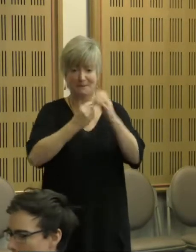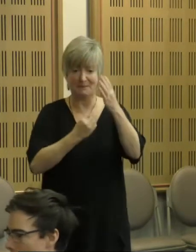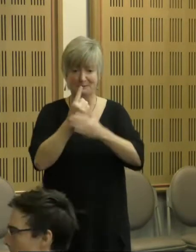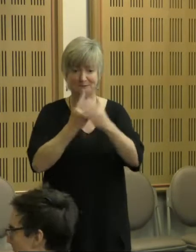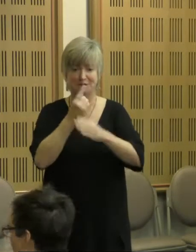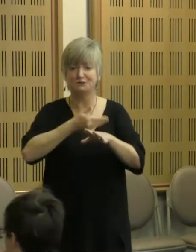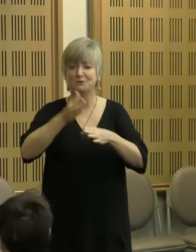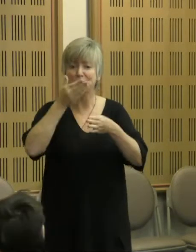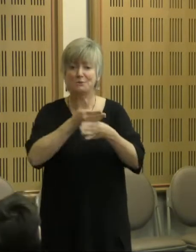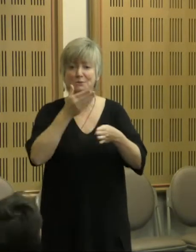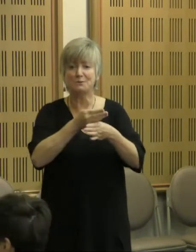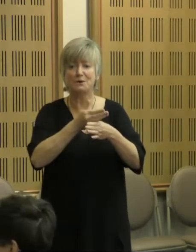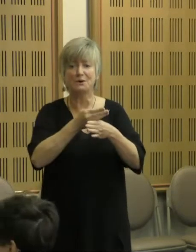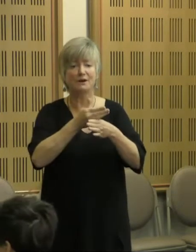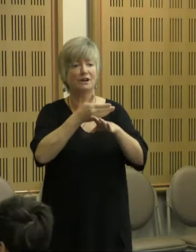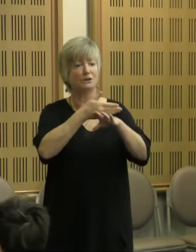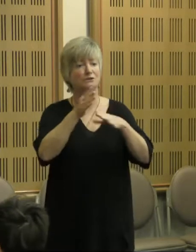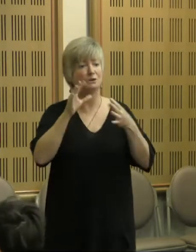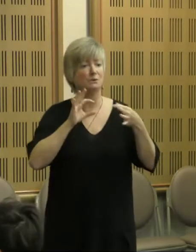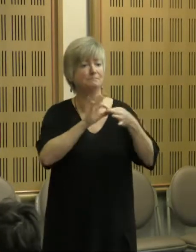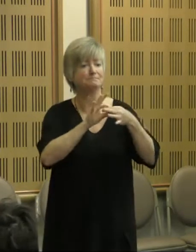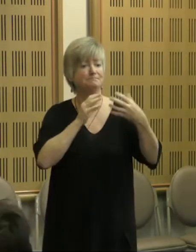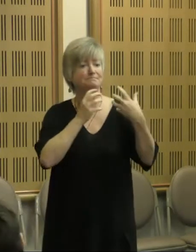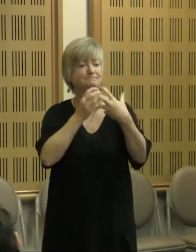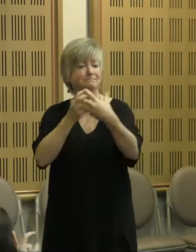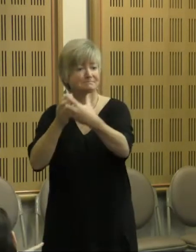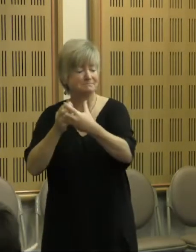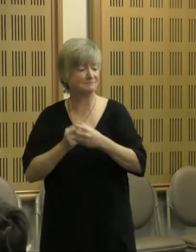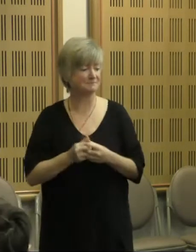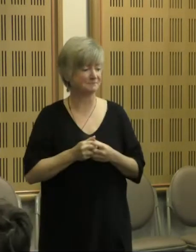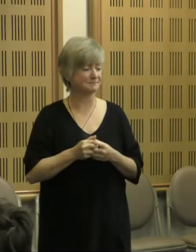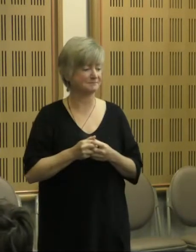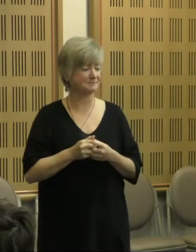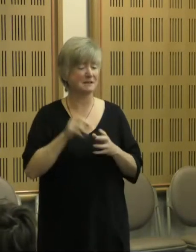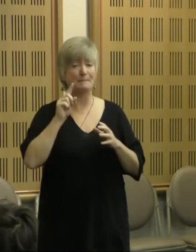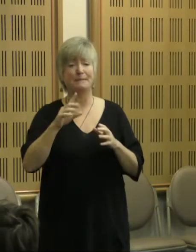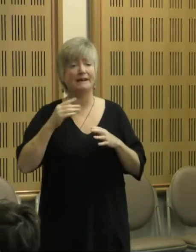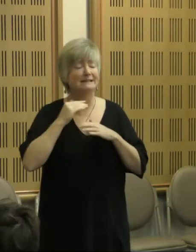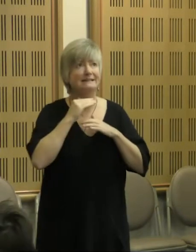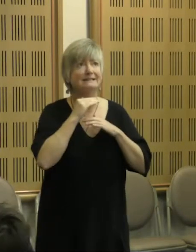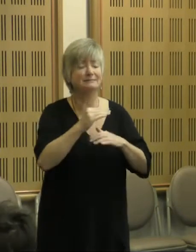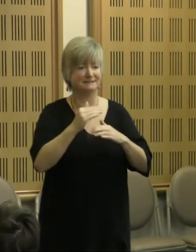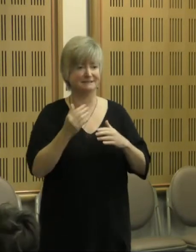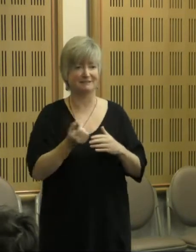new work and to make new connections. But at the same time, the limitations of